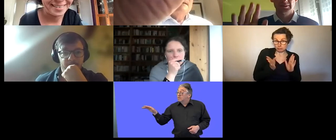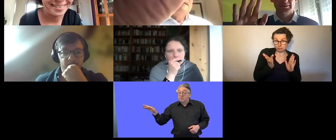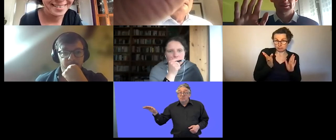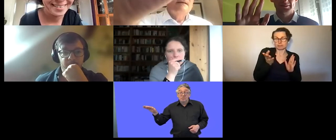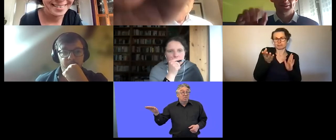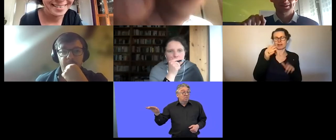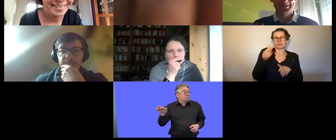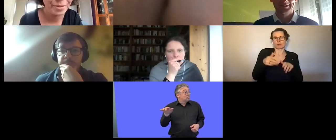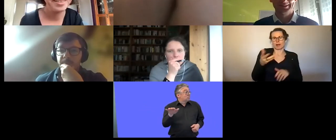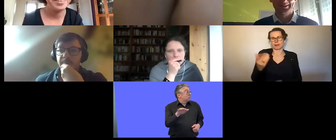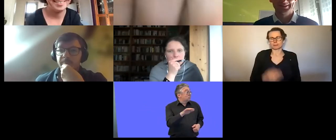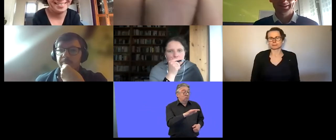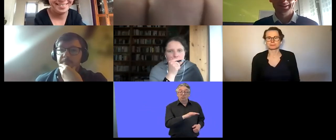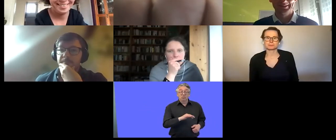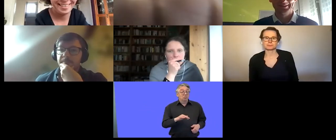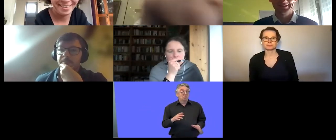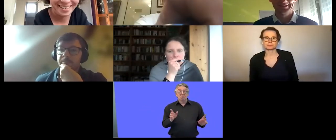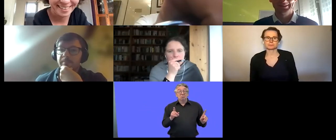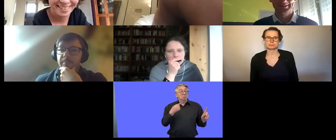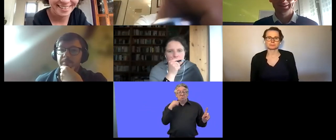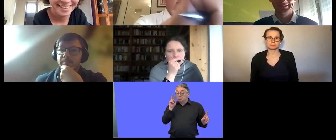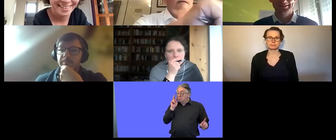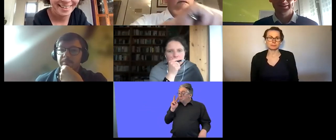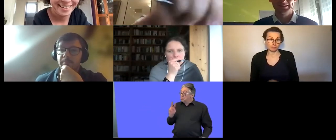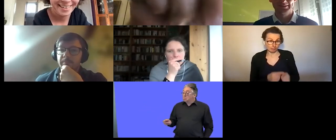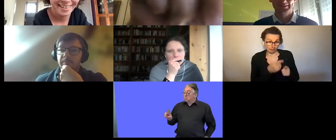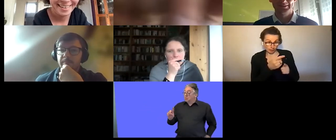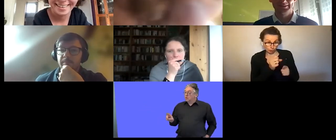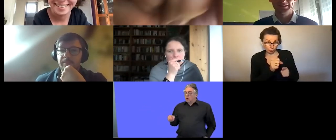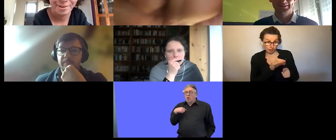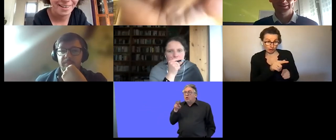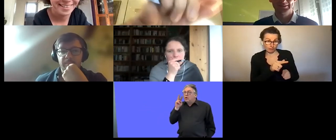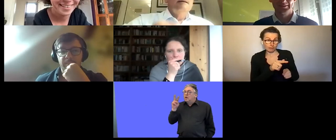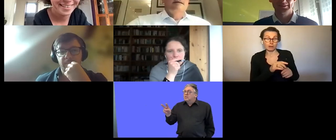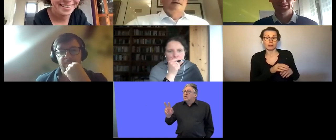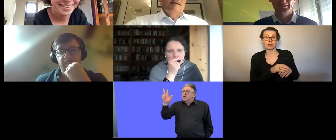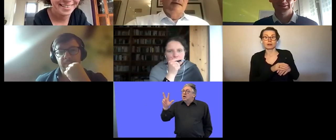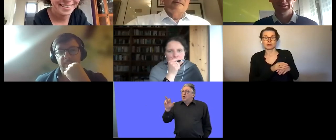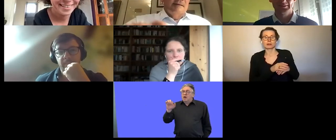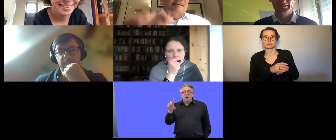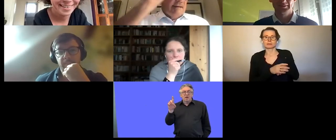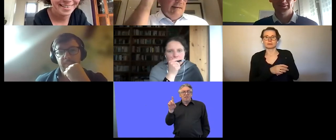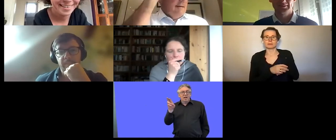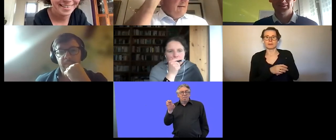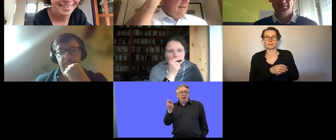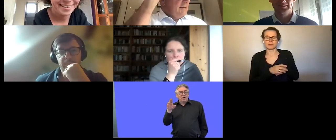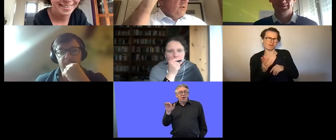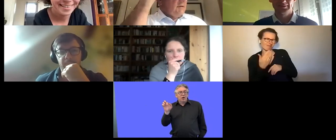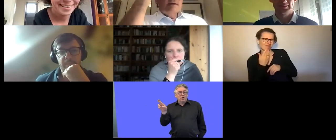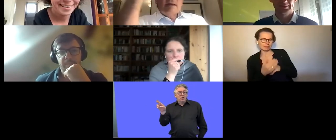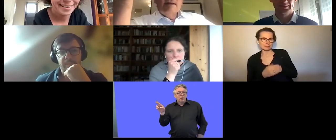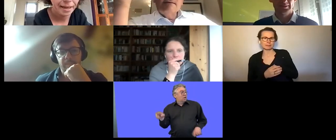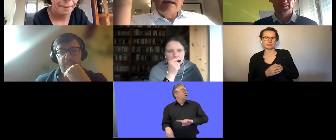to read out more questions but i see uh mr wolfmeier wants the floor yeah and then stephan